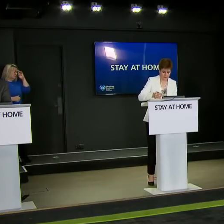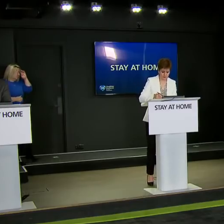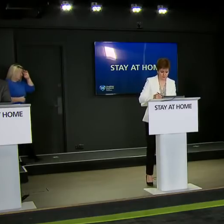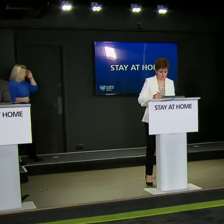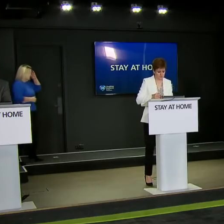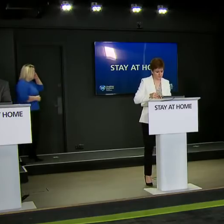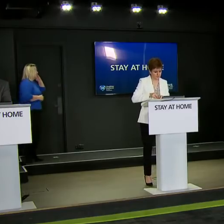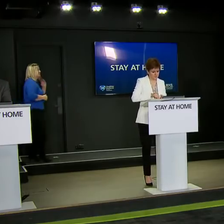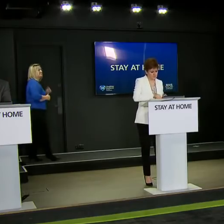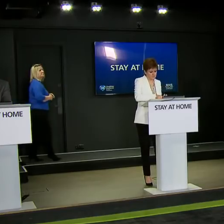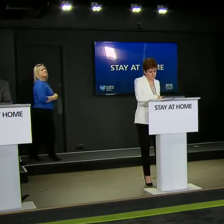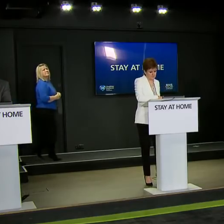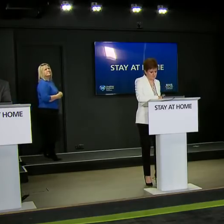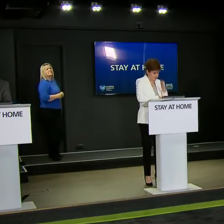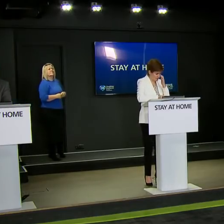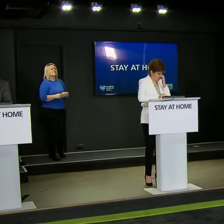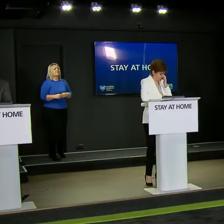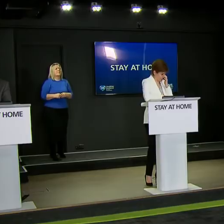from the Scotsman